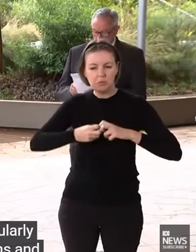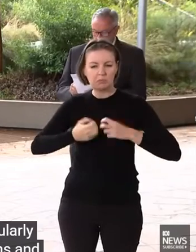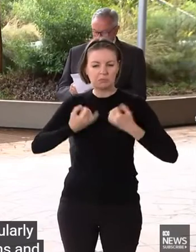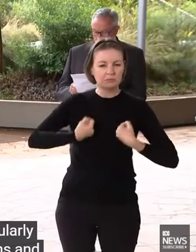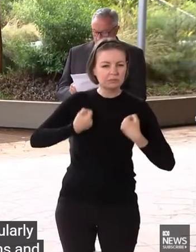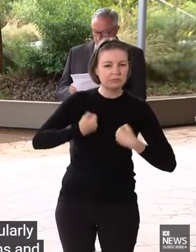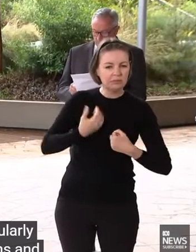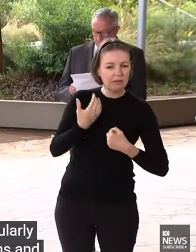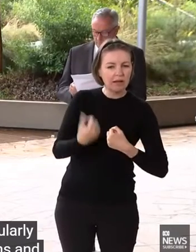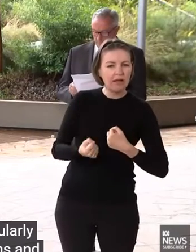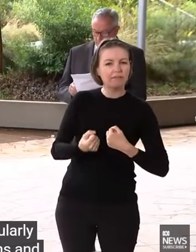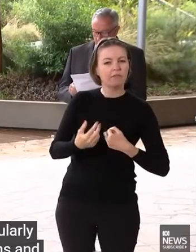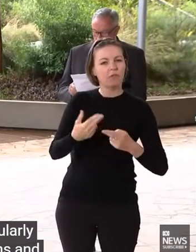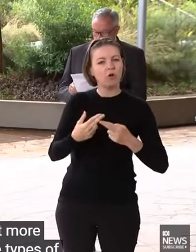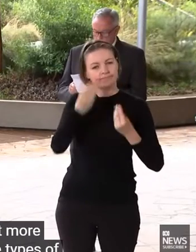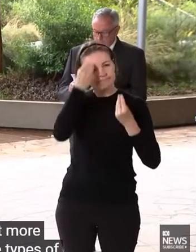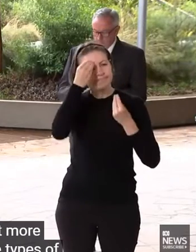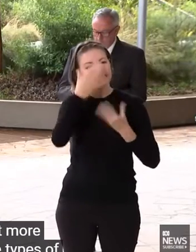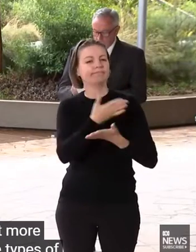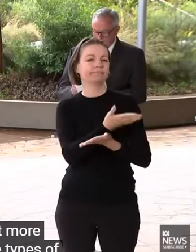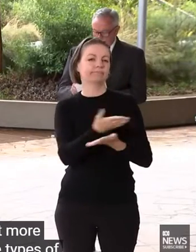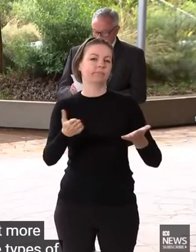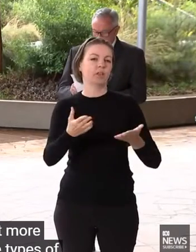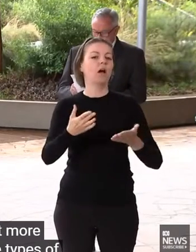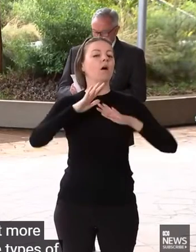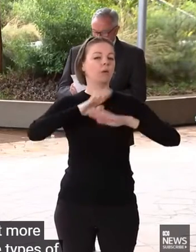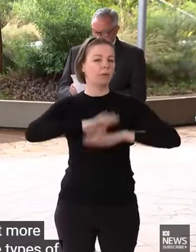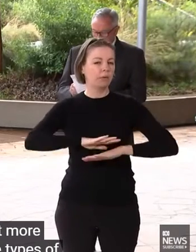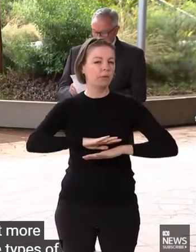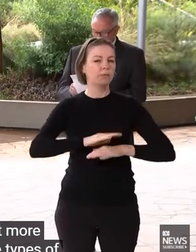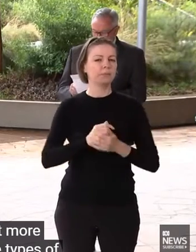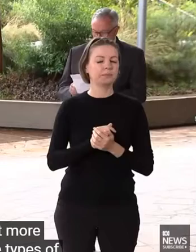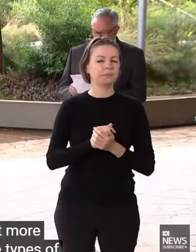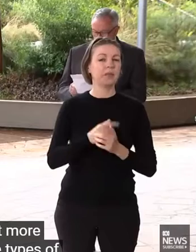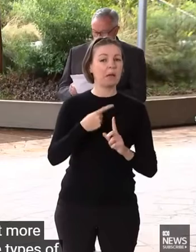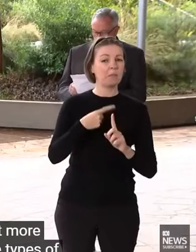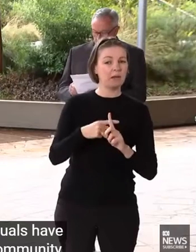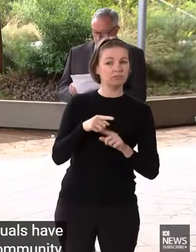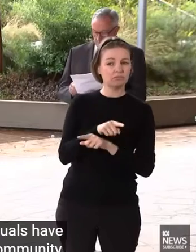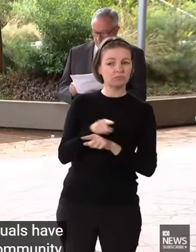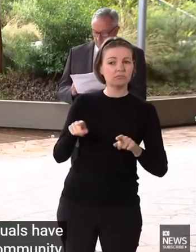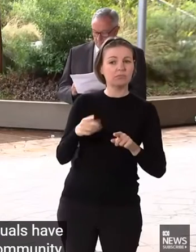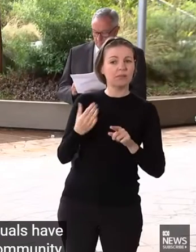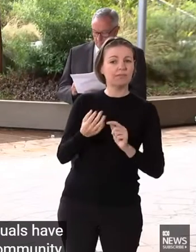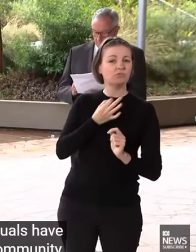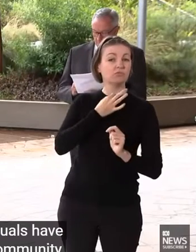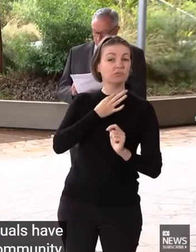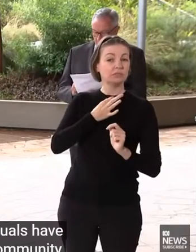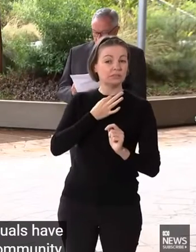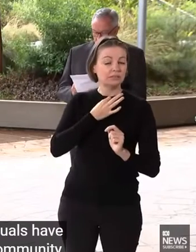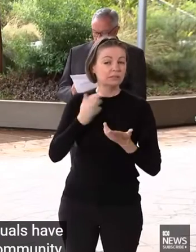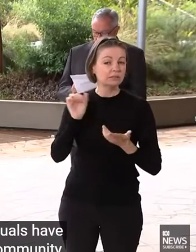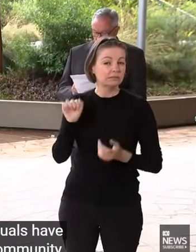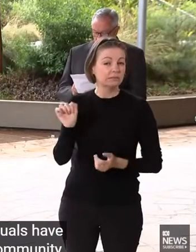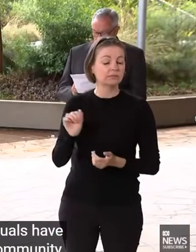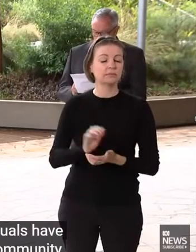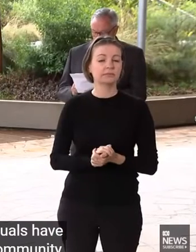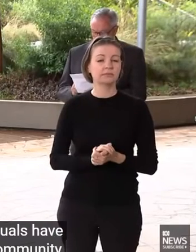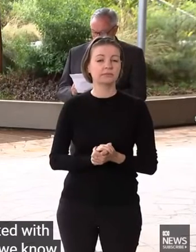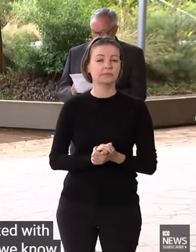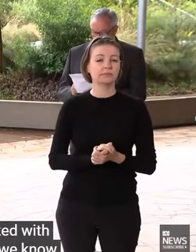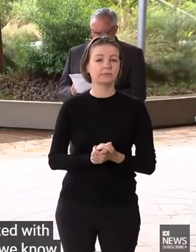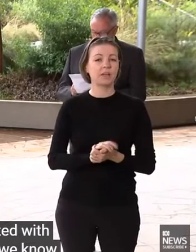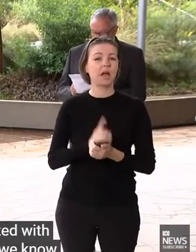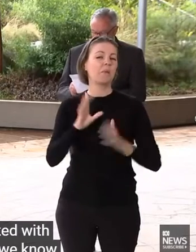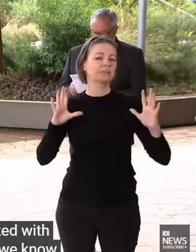better inform the community of the risks associated with those. But in short, we know clearly that